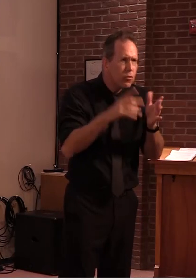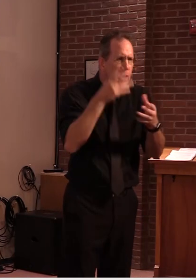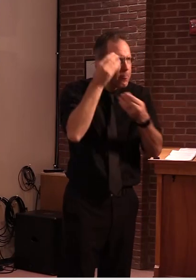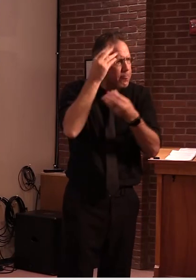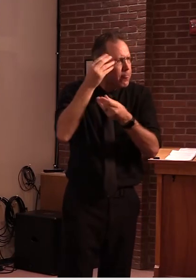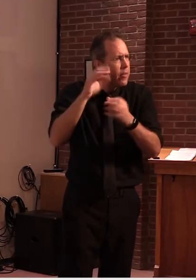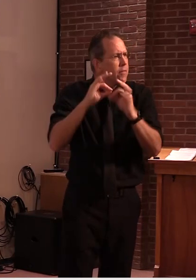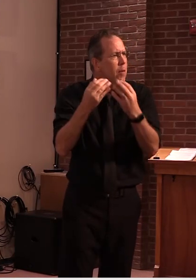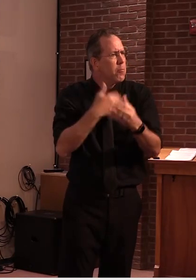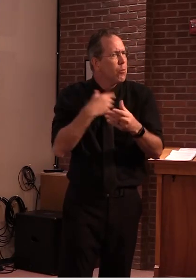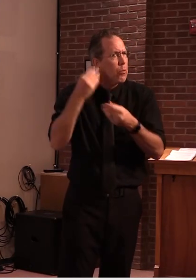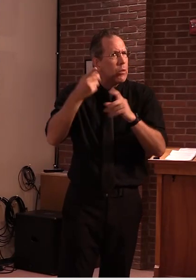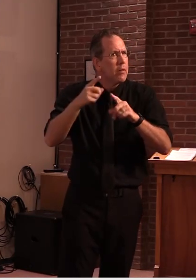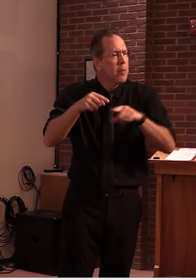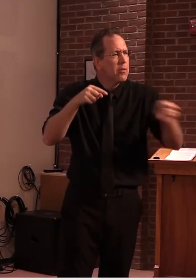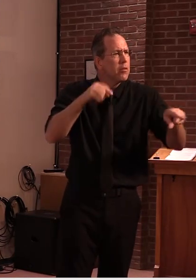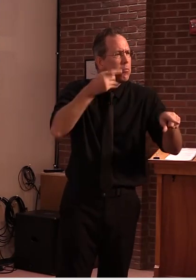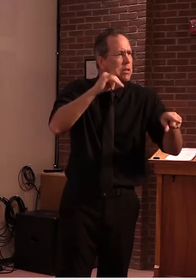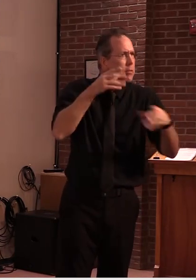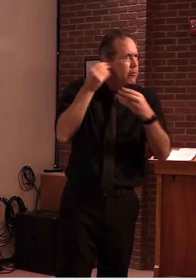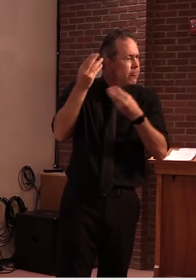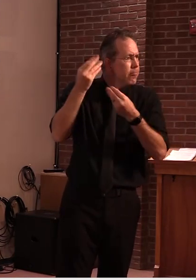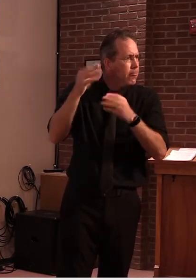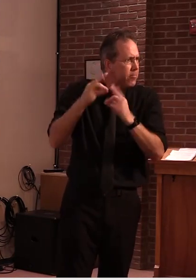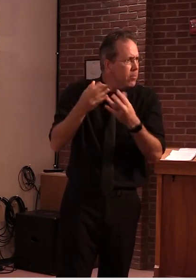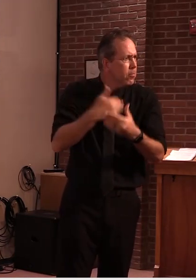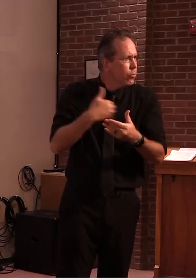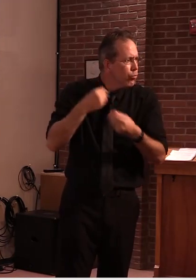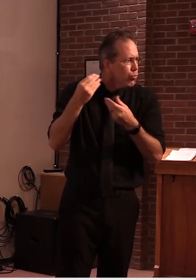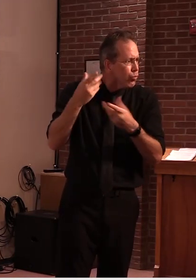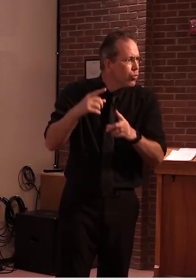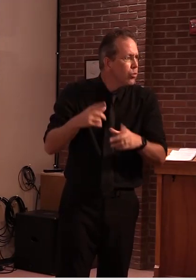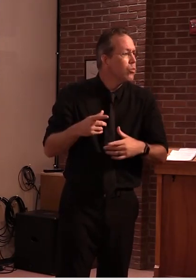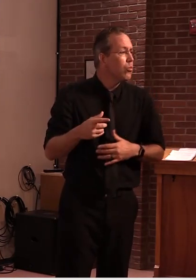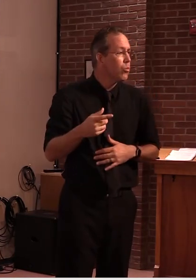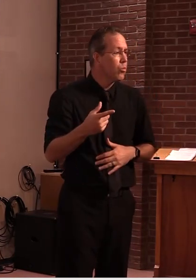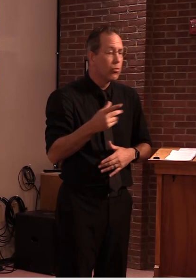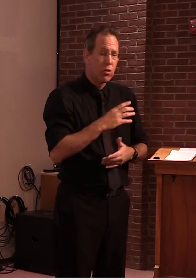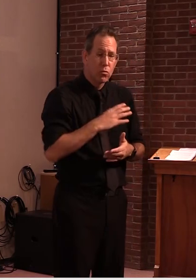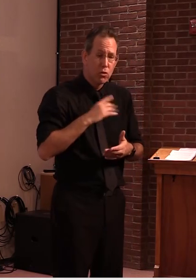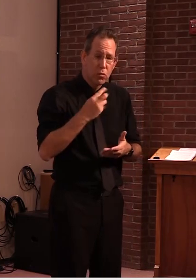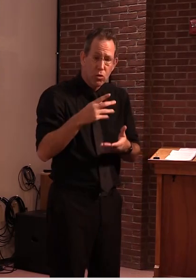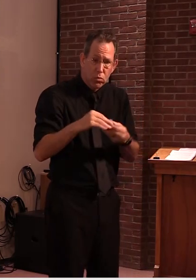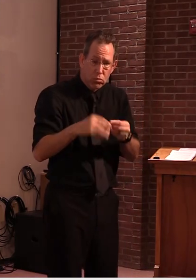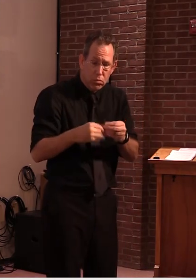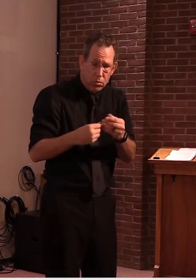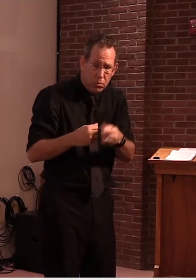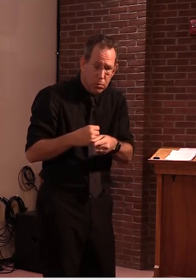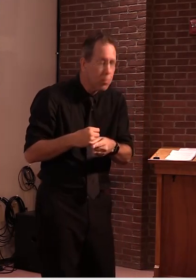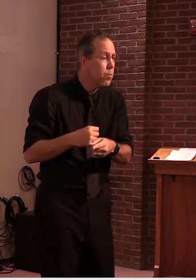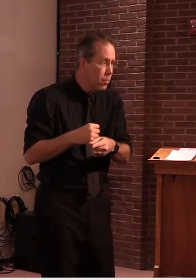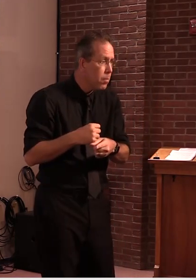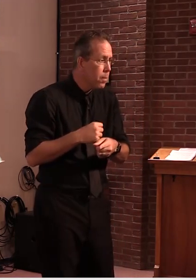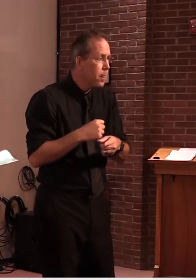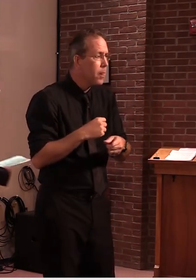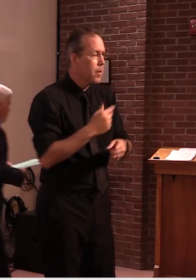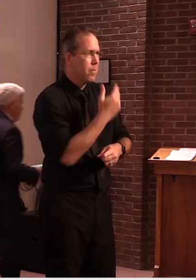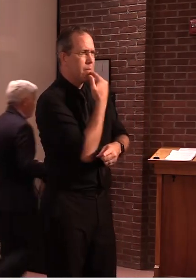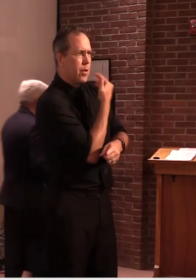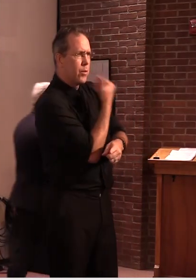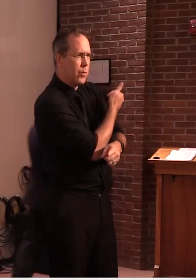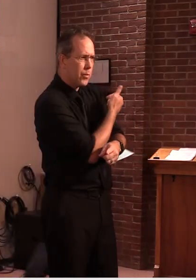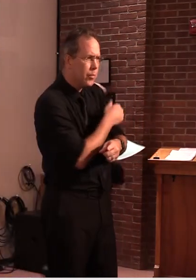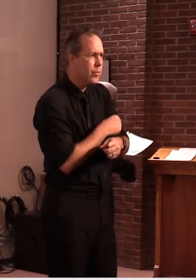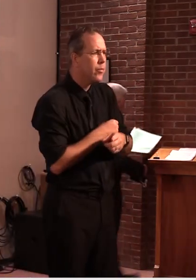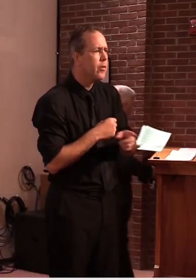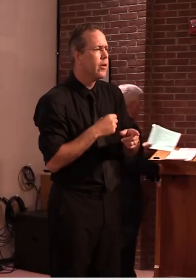Baker Thank you Secretary I first uh before I answer those questions I just need to clarify some remarks I made because I